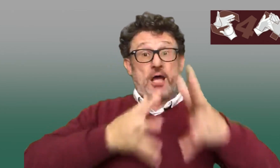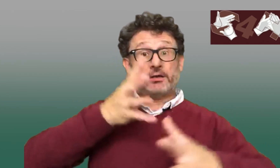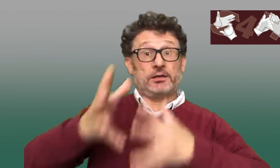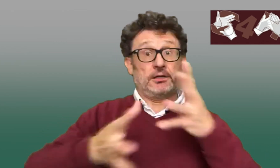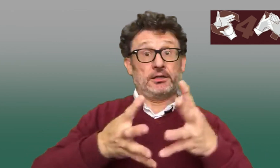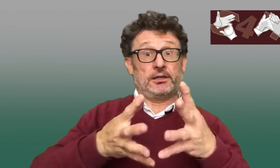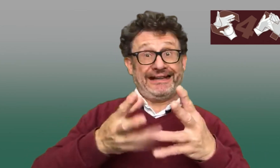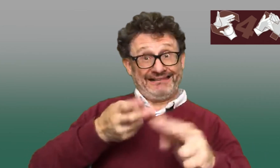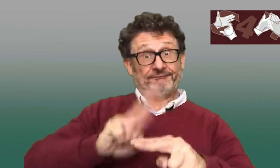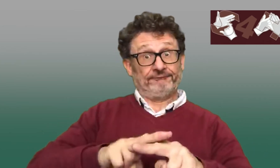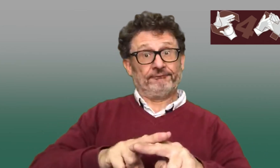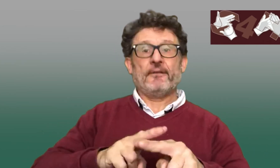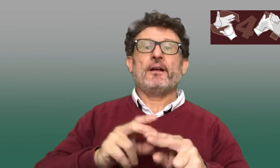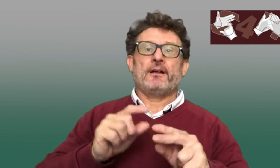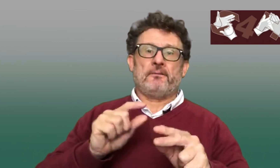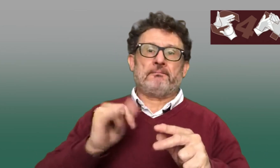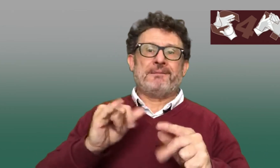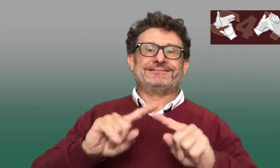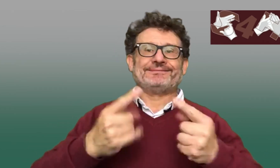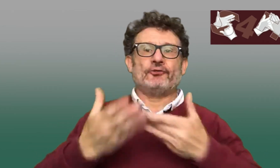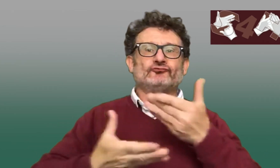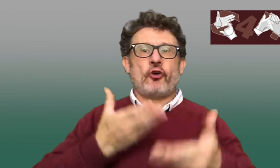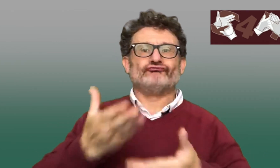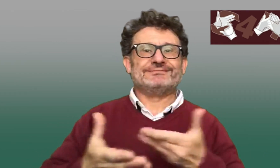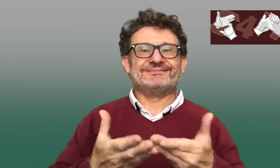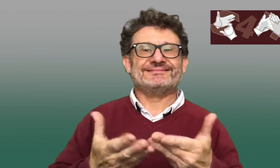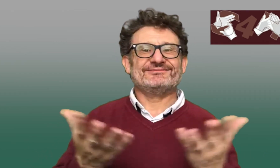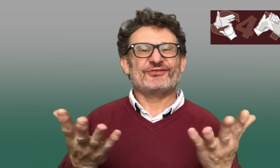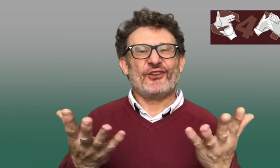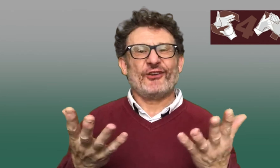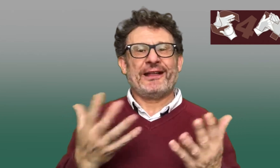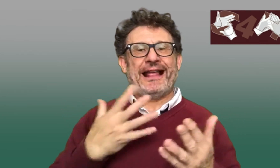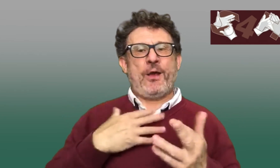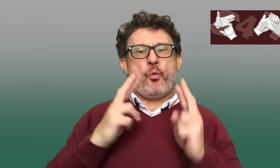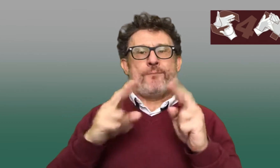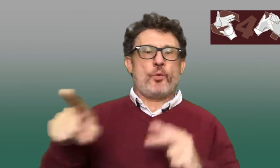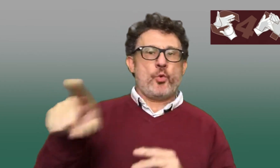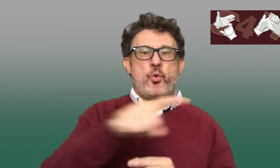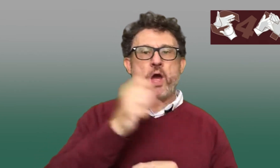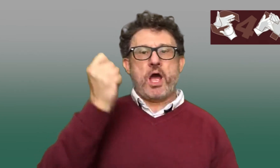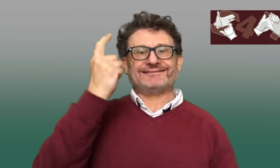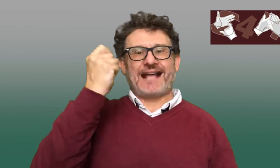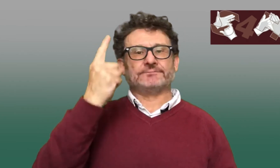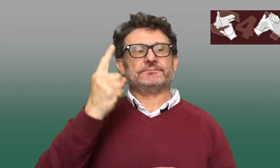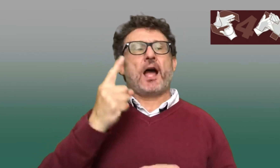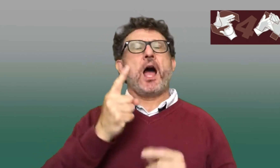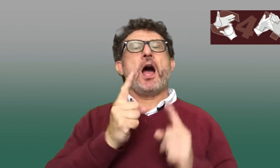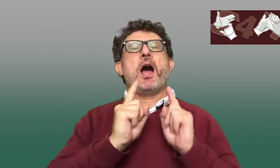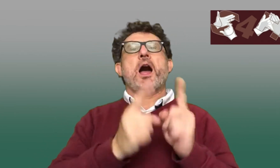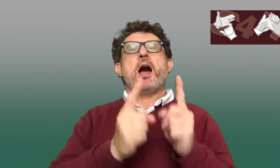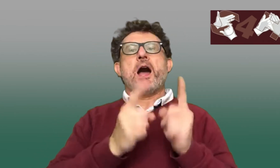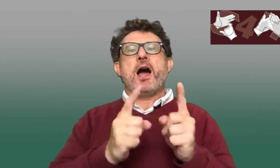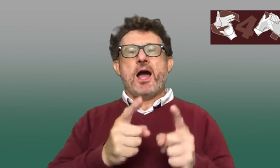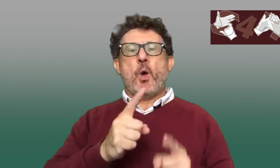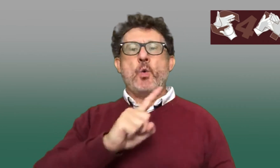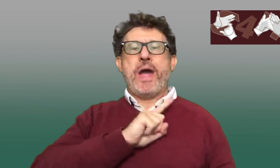or where sign language was provided. That would be a very different story if sign language was provided for deaf students.